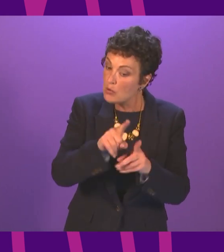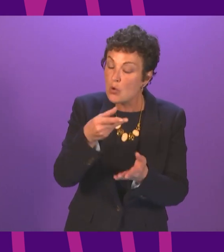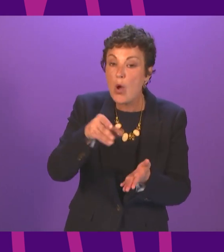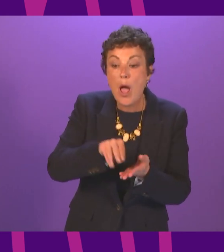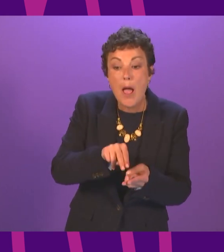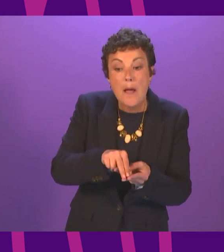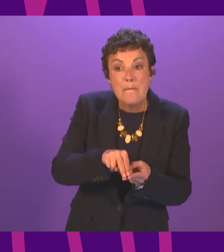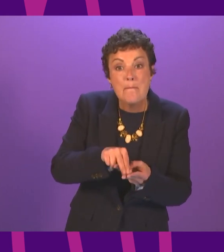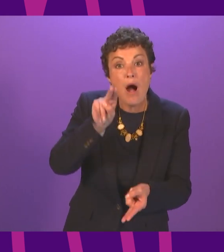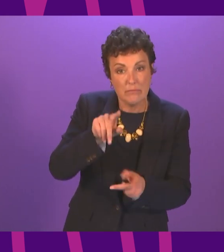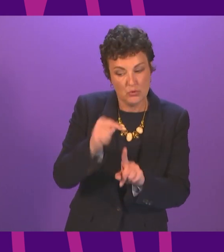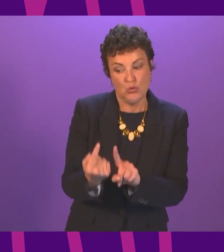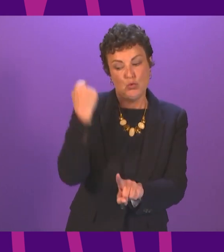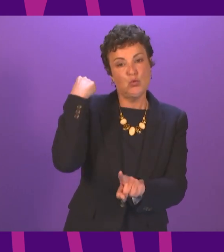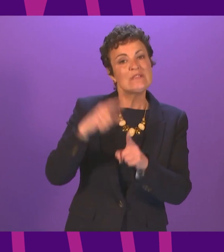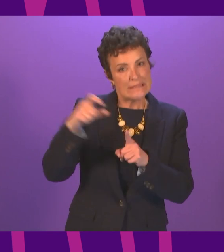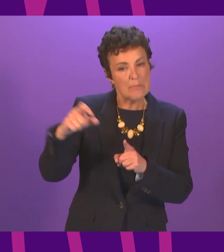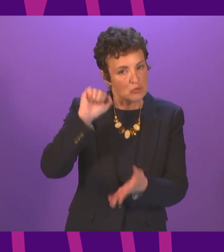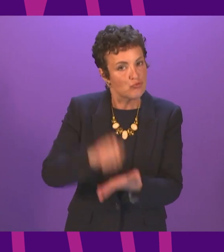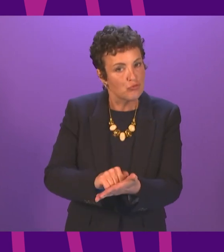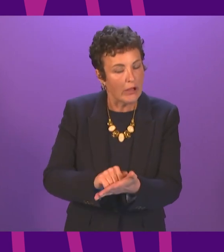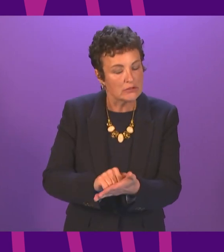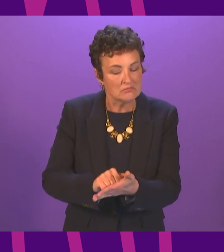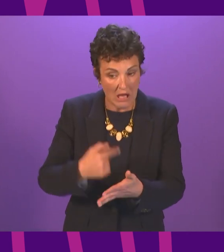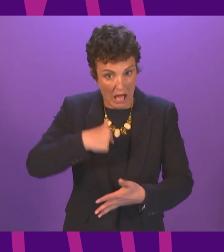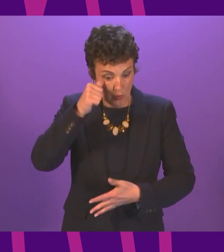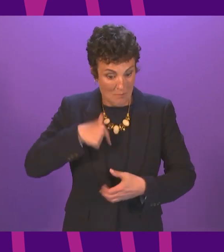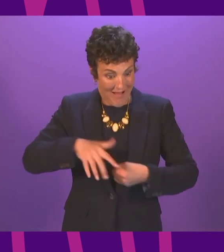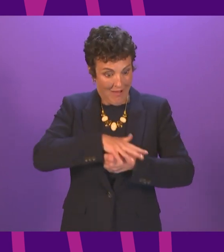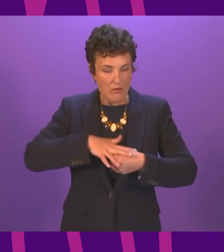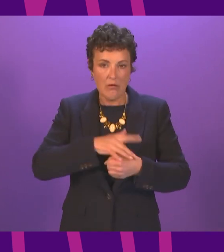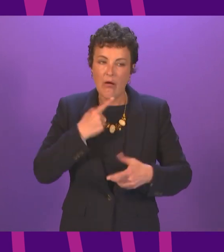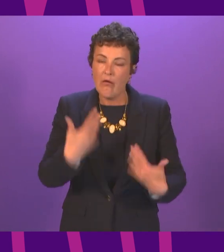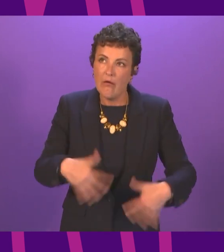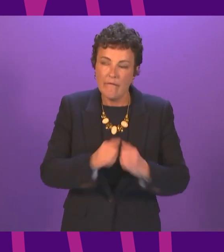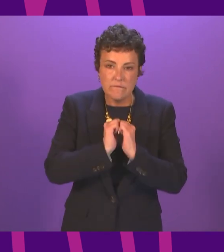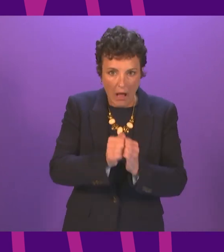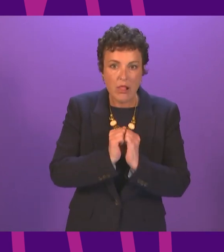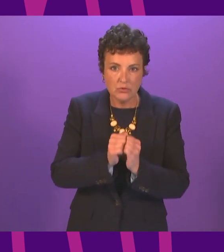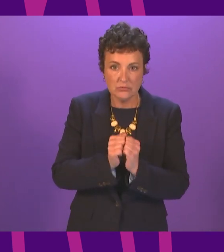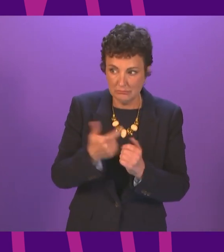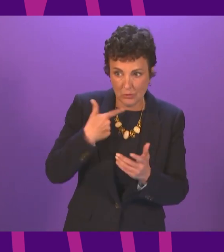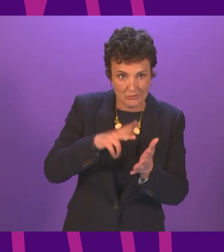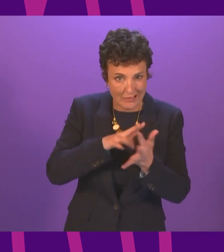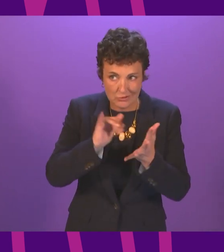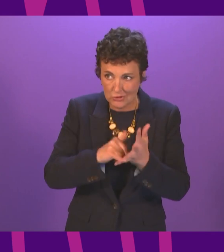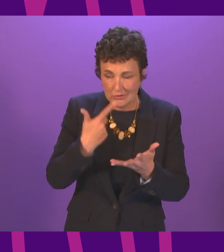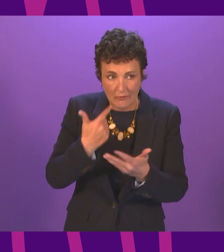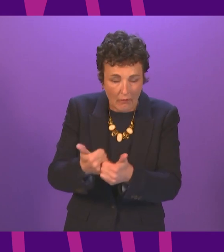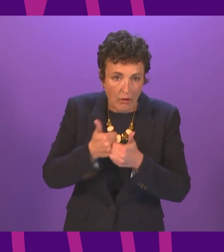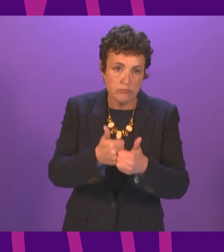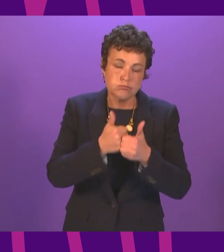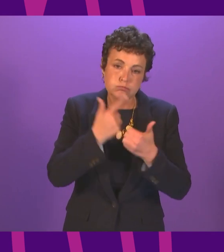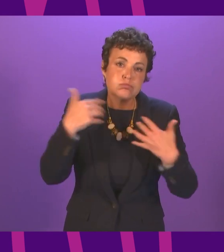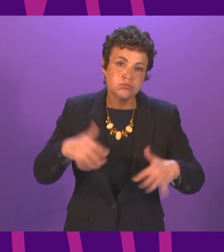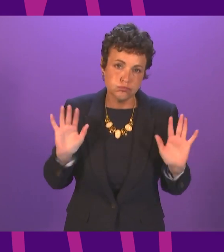payment to December is also the right thing to do and I know that my constituents have valued the efforts of our NHS during the